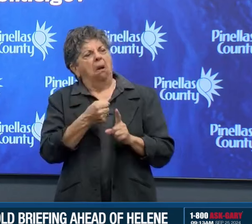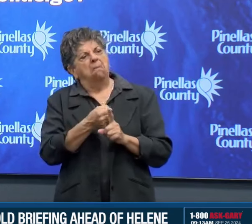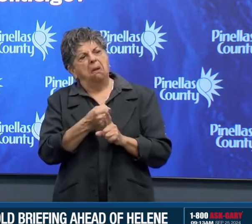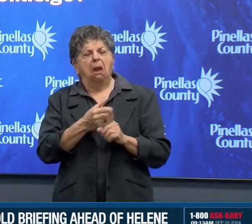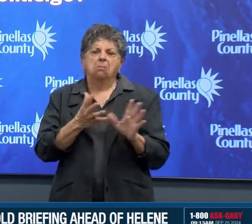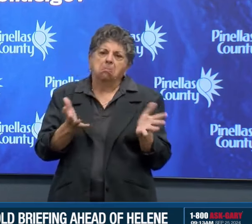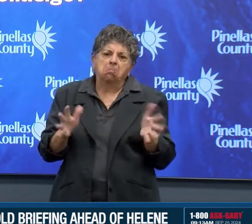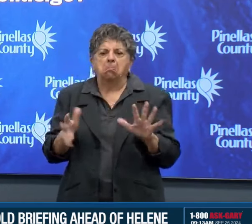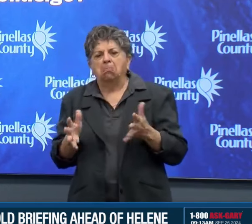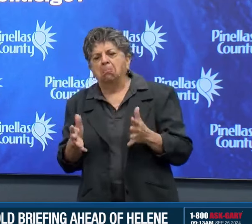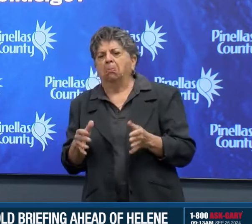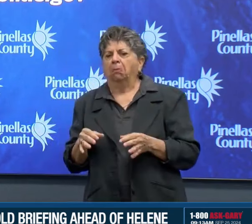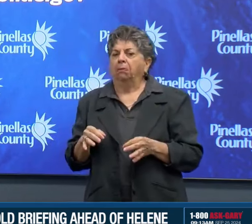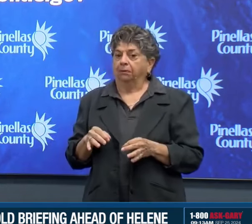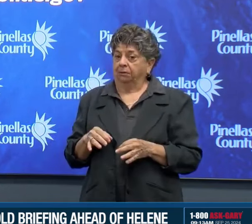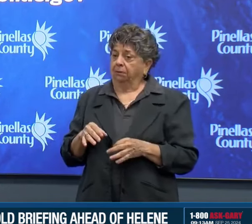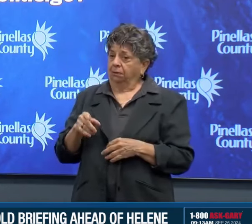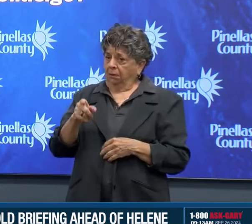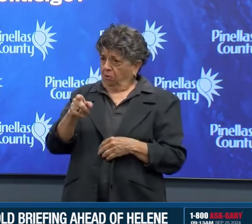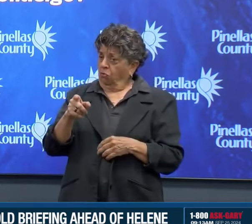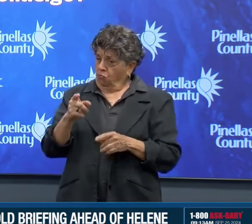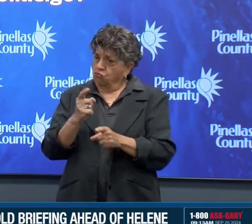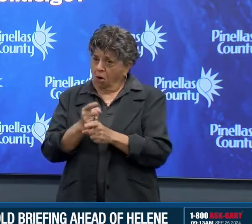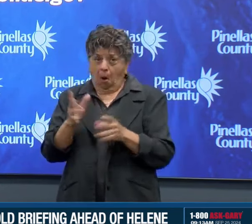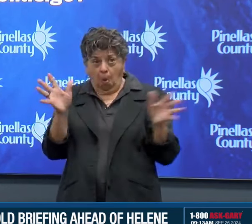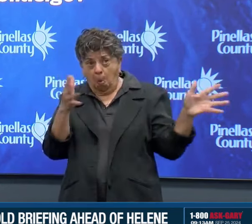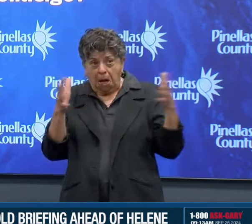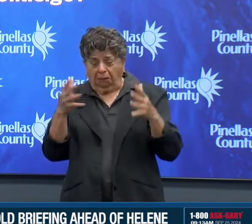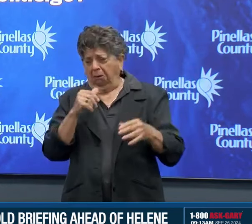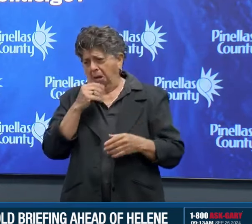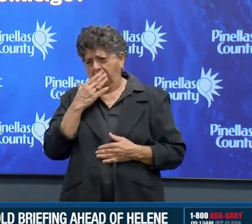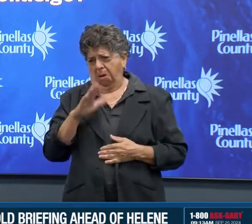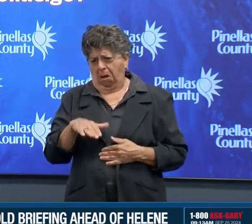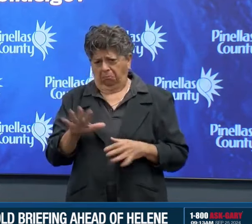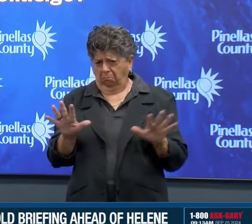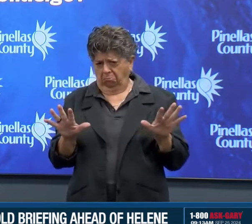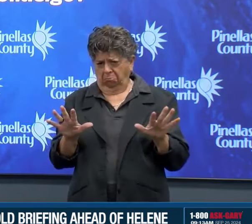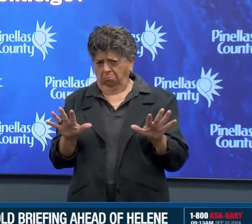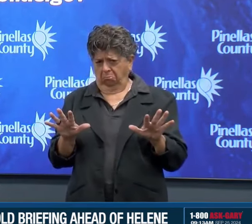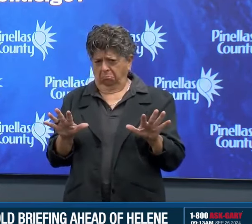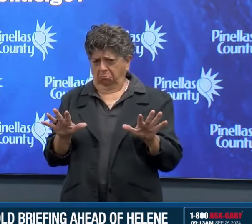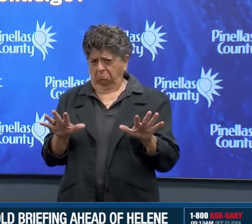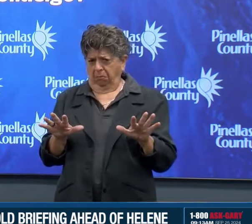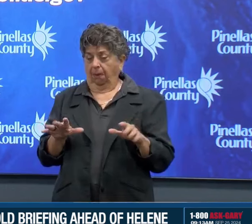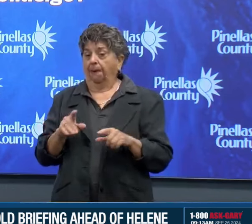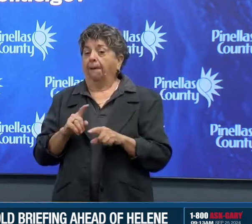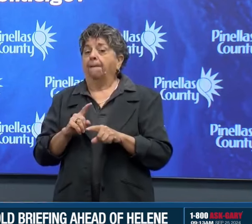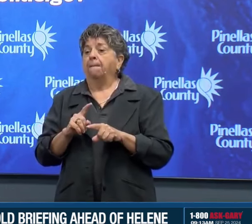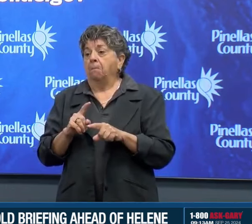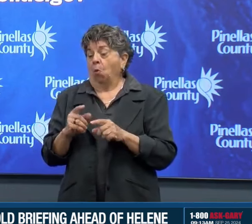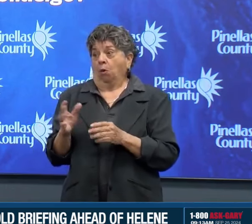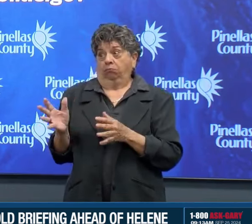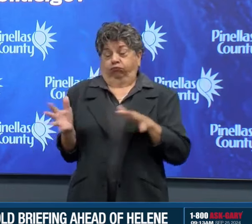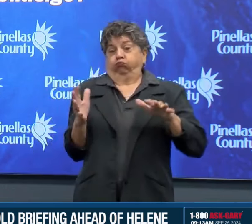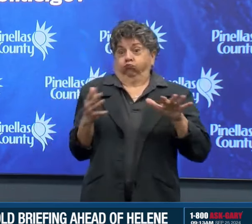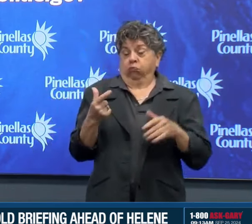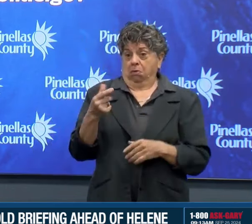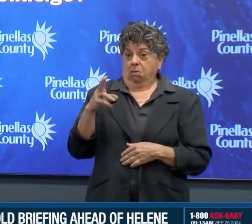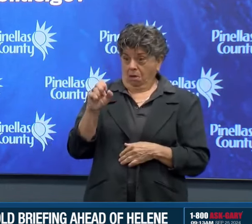probably true. But you still could have gusts that are significant, very strong tropical storm type gusts.